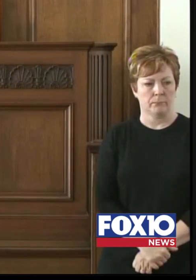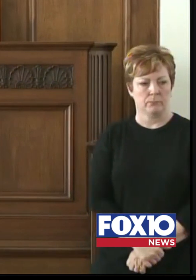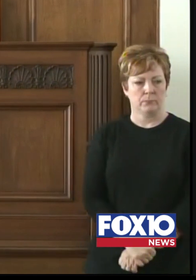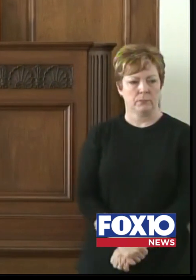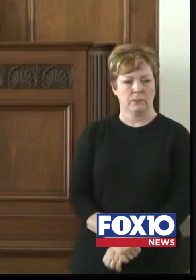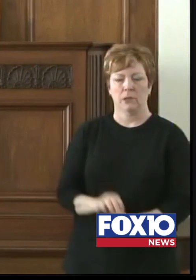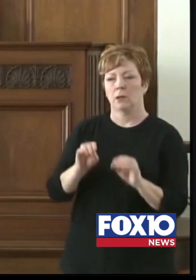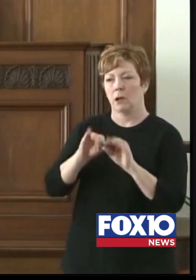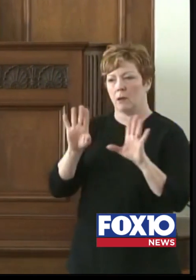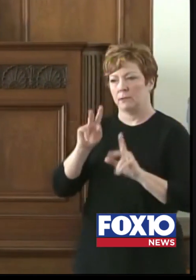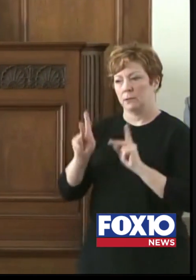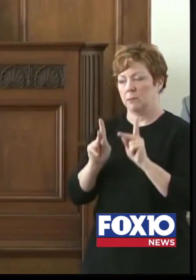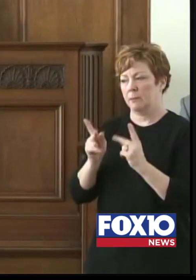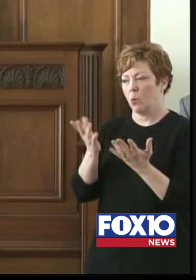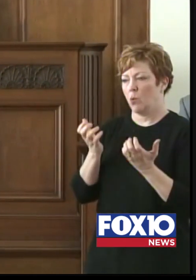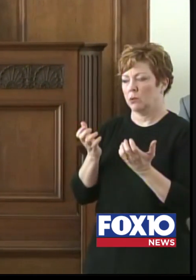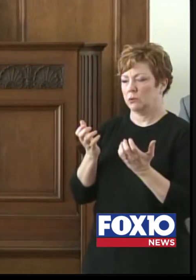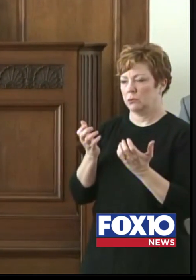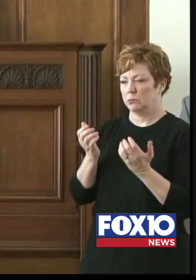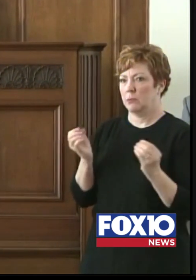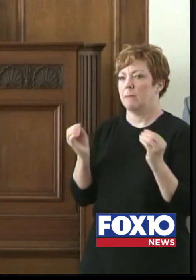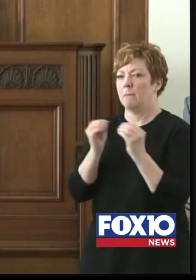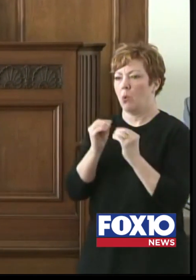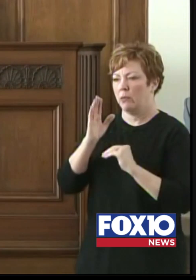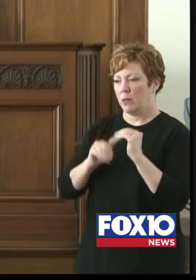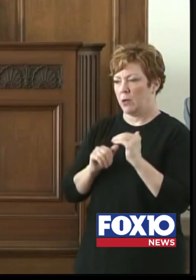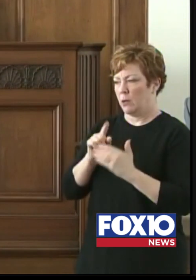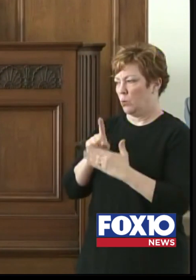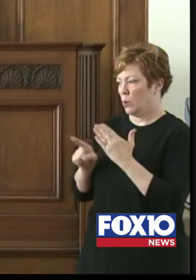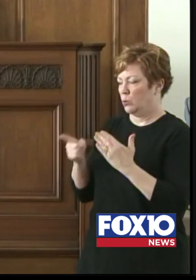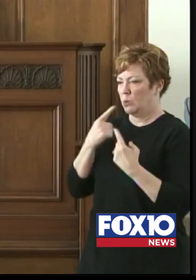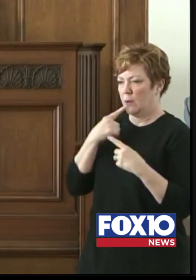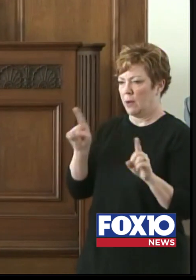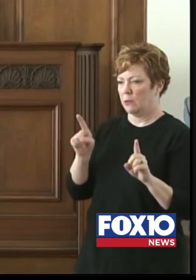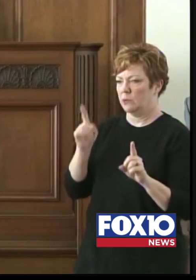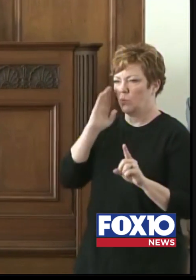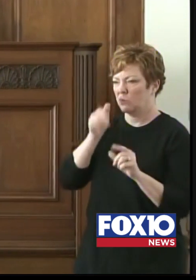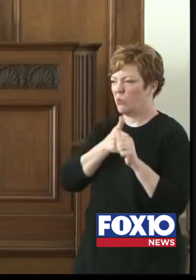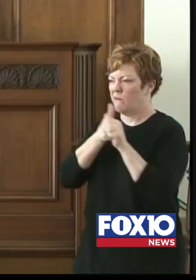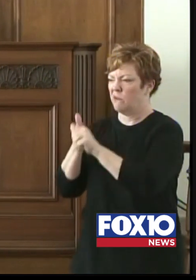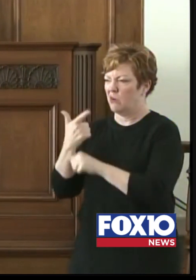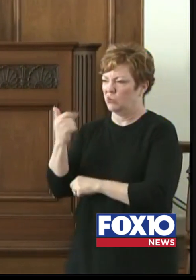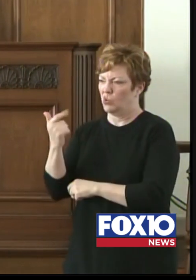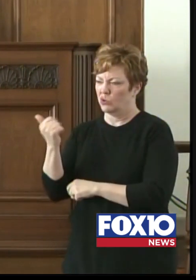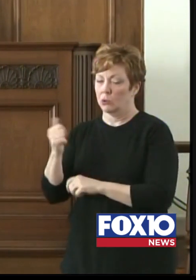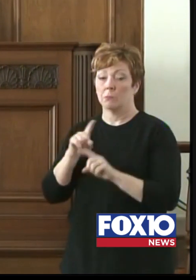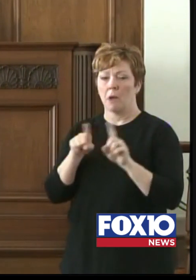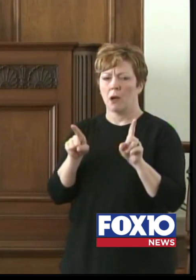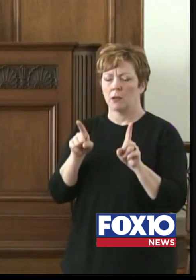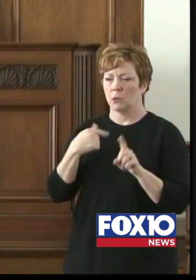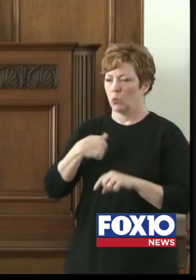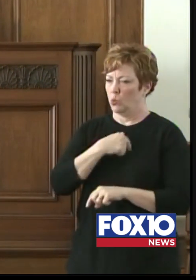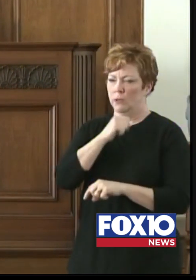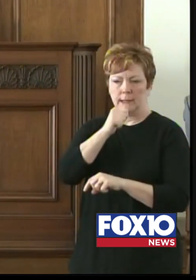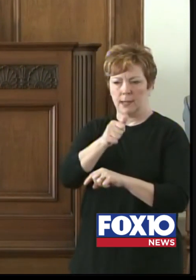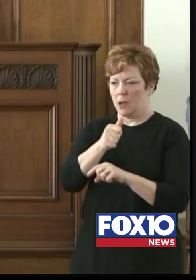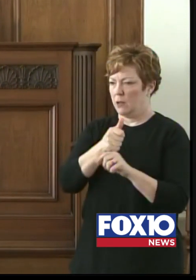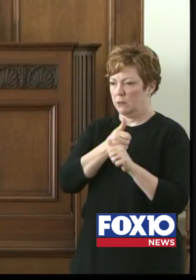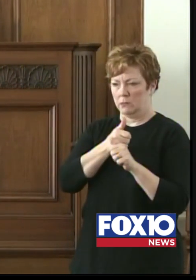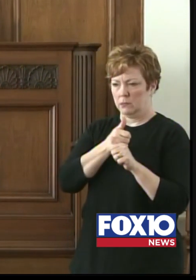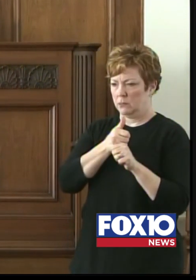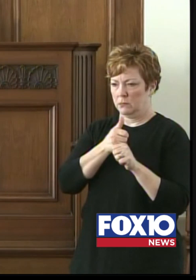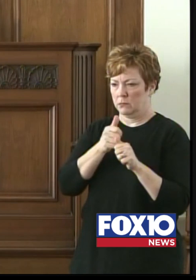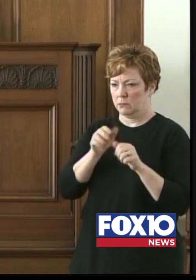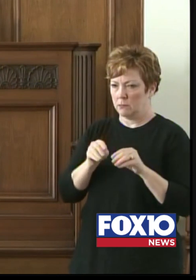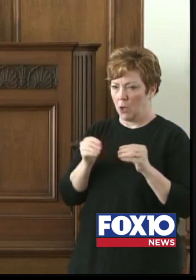obviously people that wanted to go further than this and do something like Georgia. Is the reason that we're not going further because we haven't met